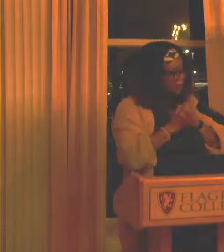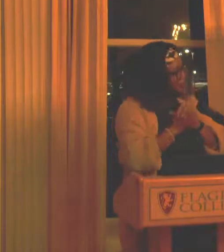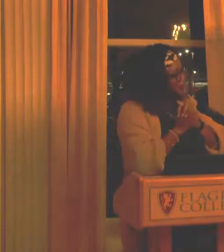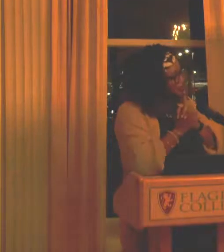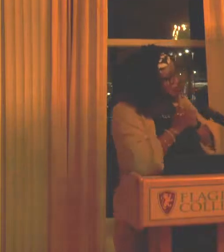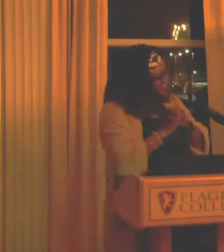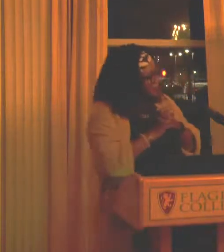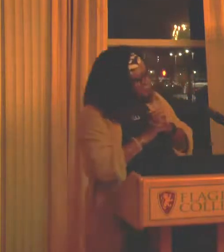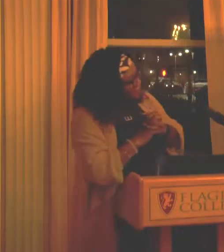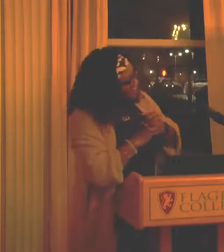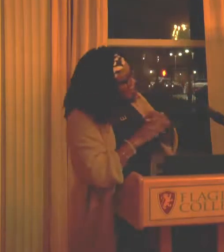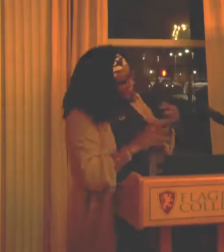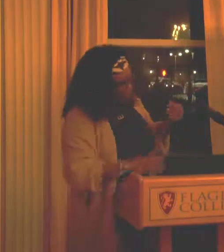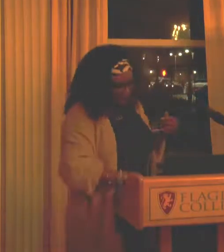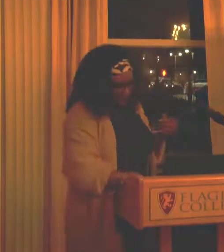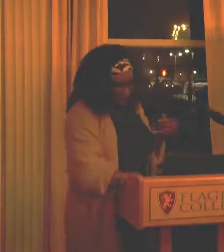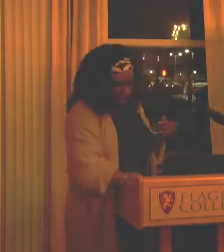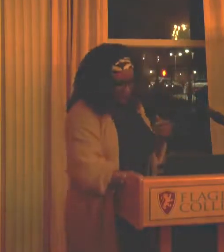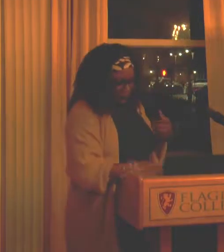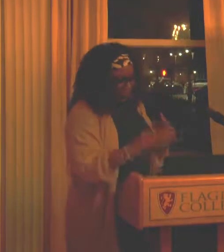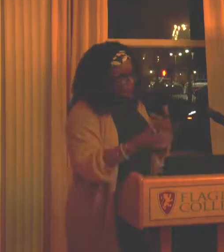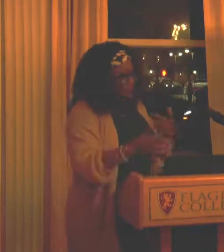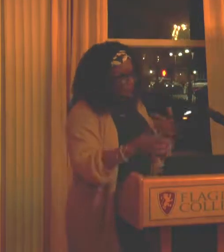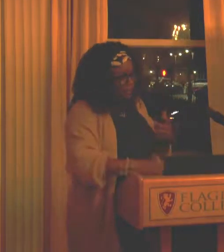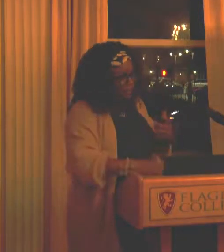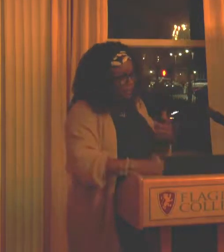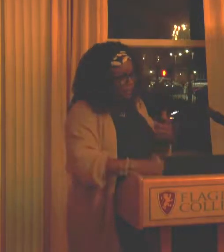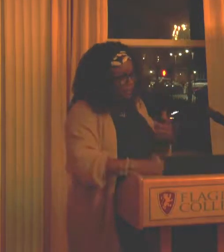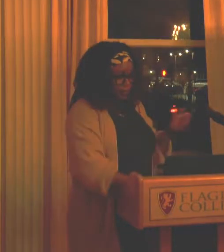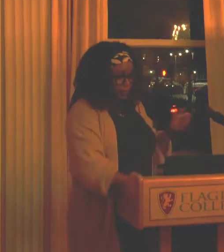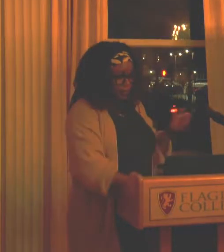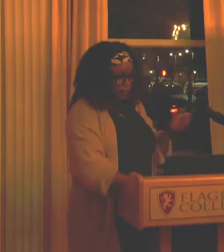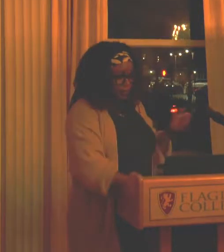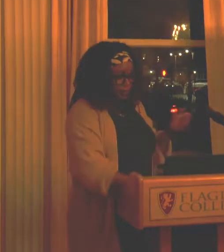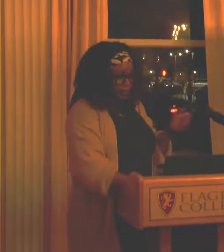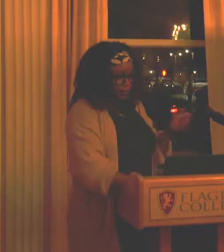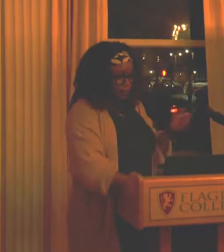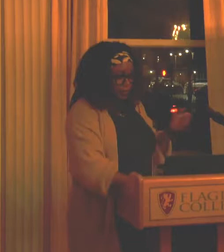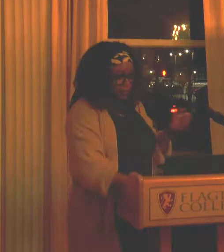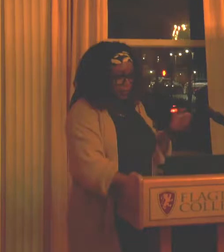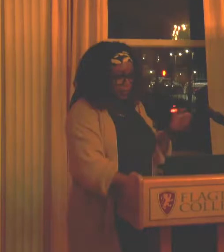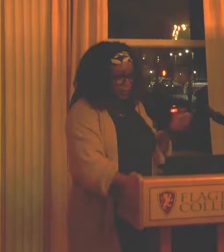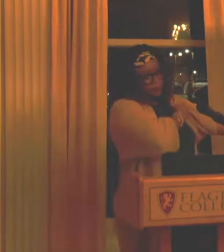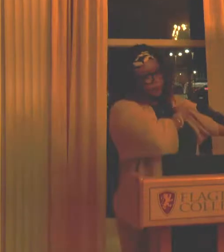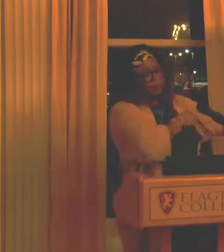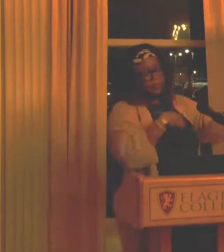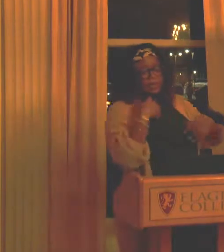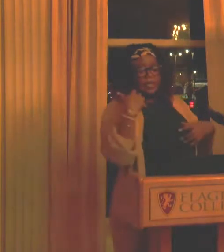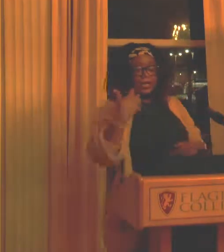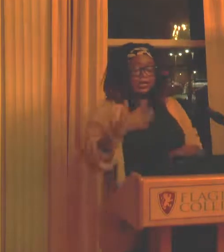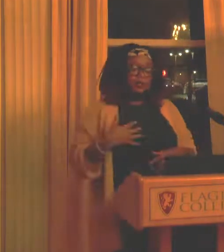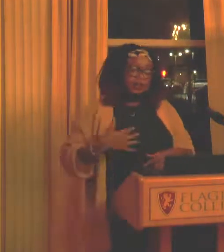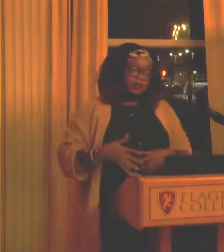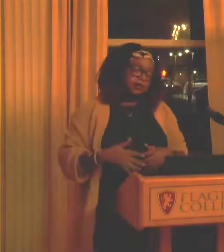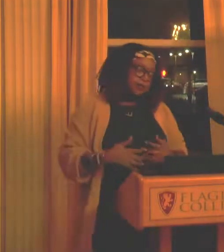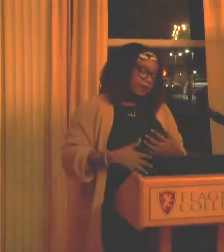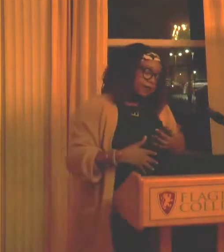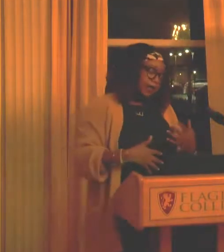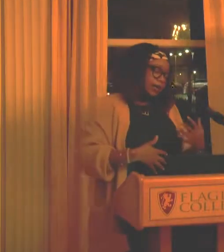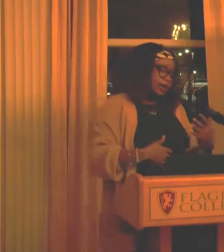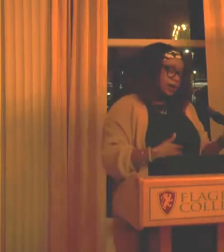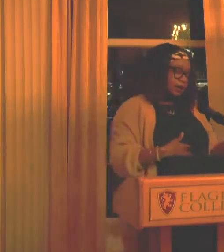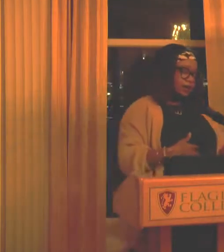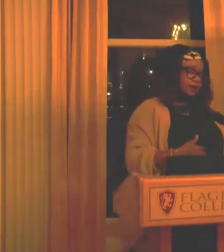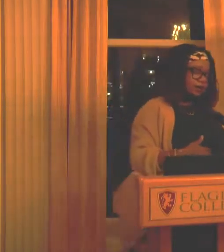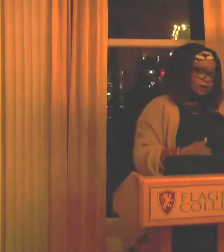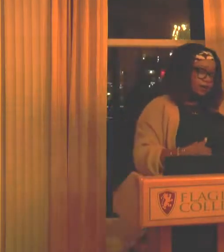borrow that? So, um, so again, each of the five girls have a different story. Each of them also have